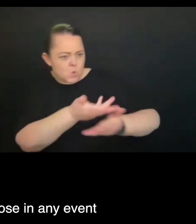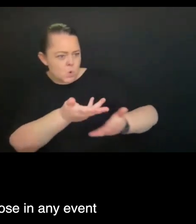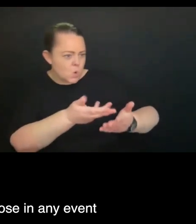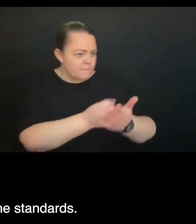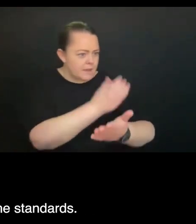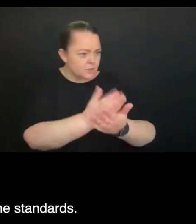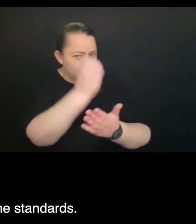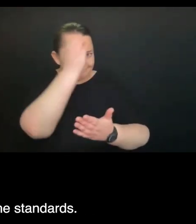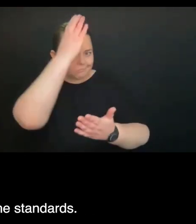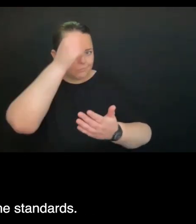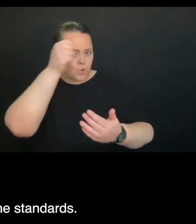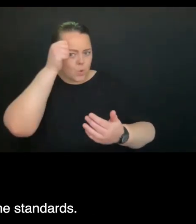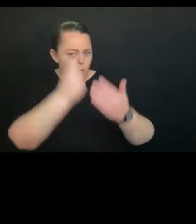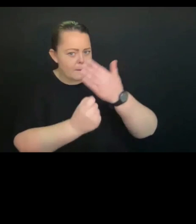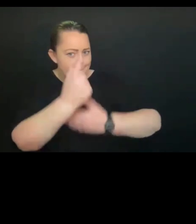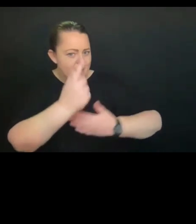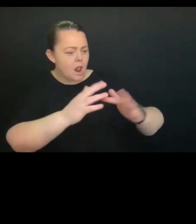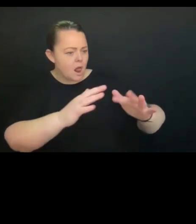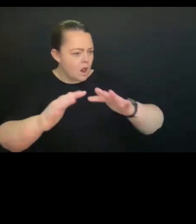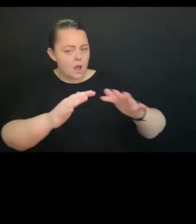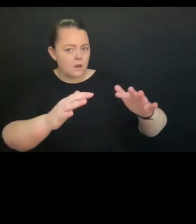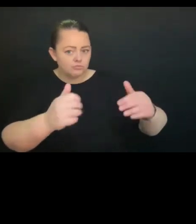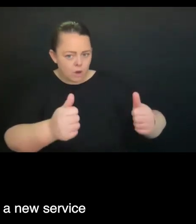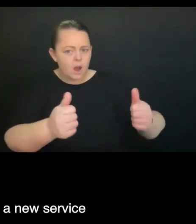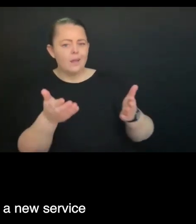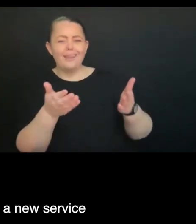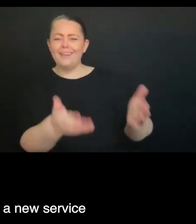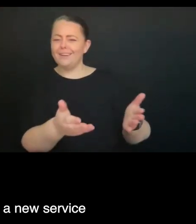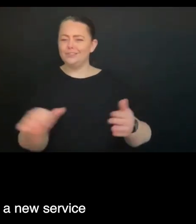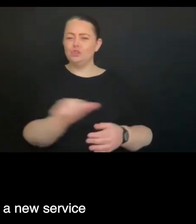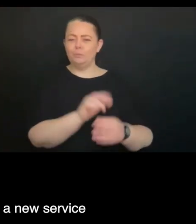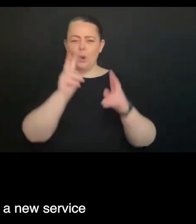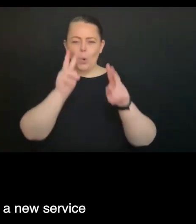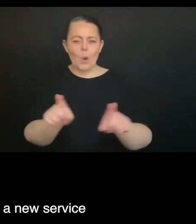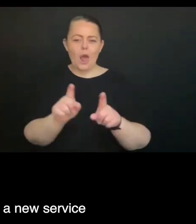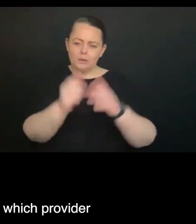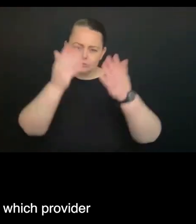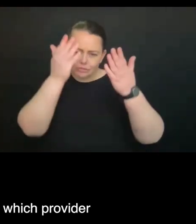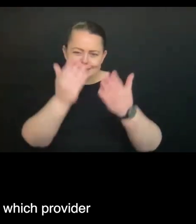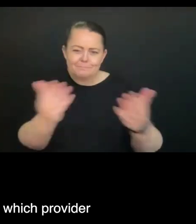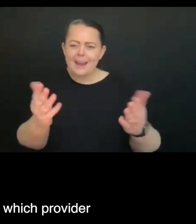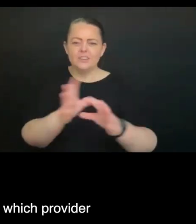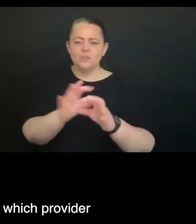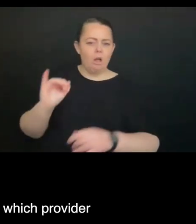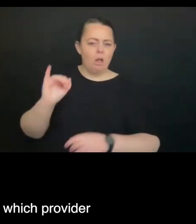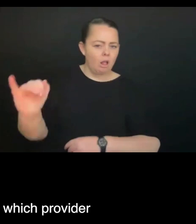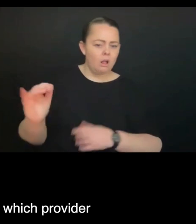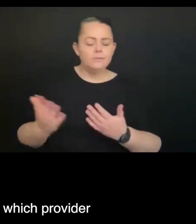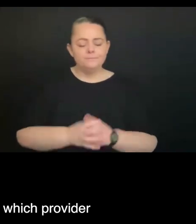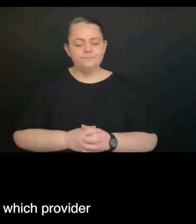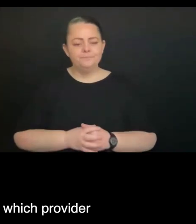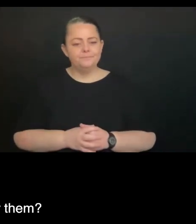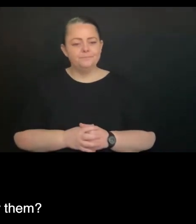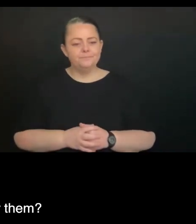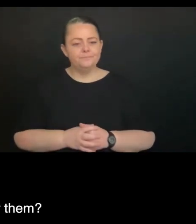event and then we'll come back to the standards. The question is, noting that care coordination is a new service, will consumers be able to select